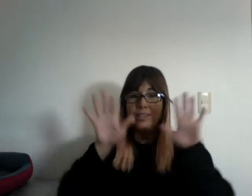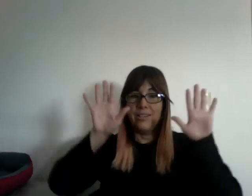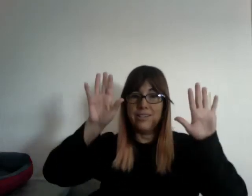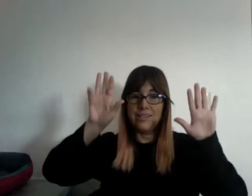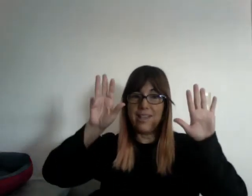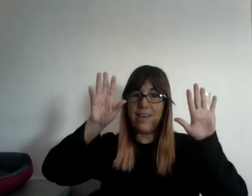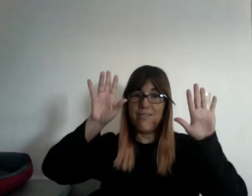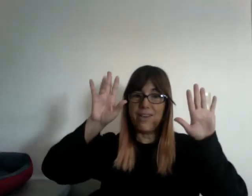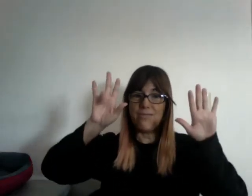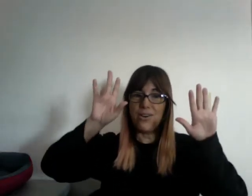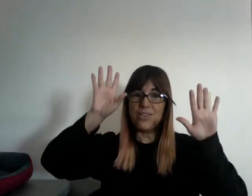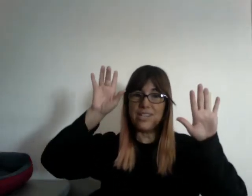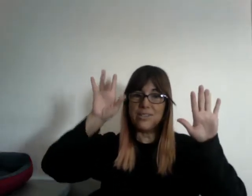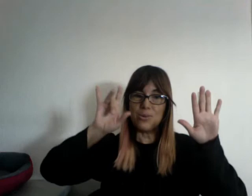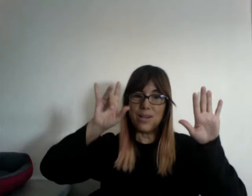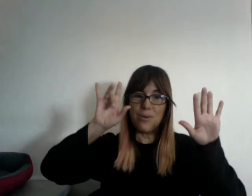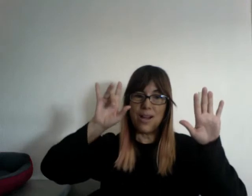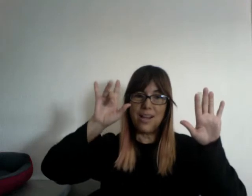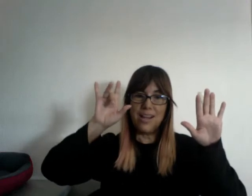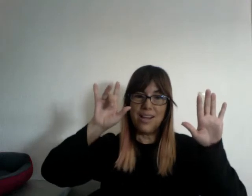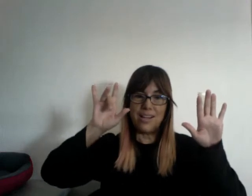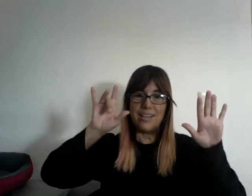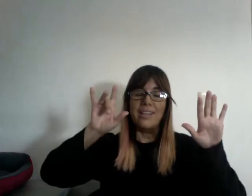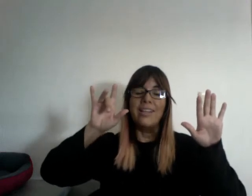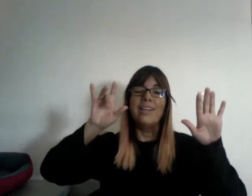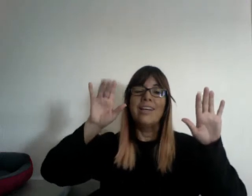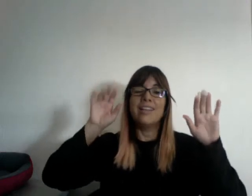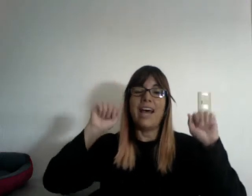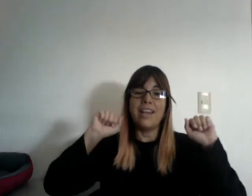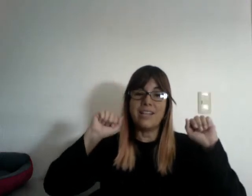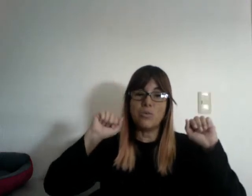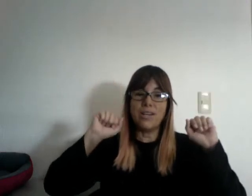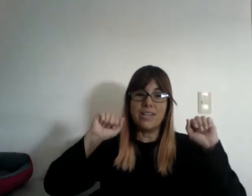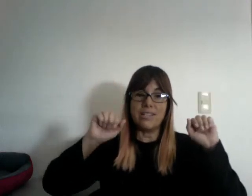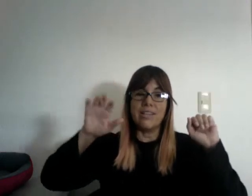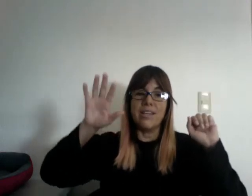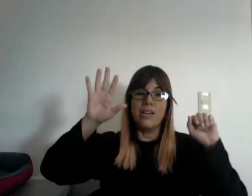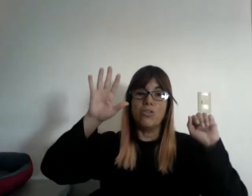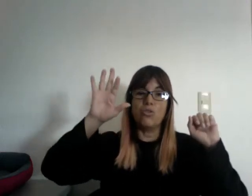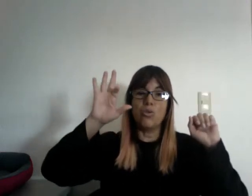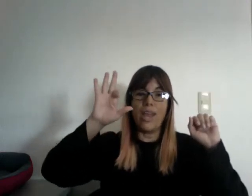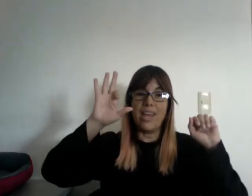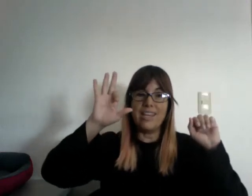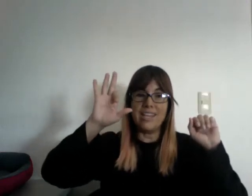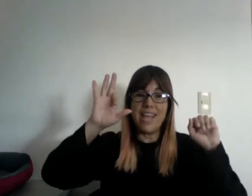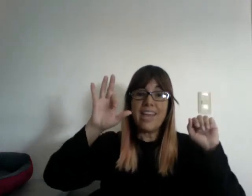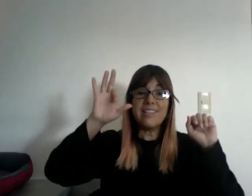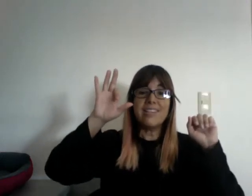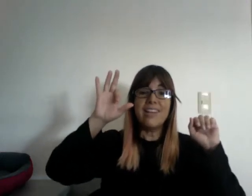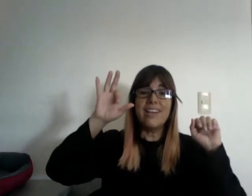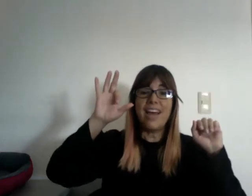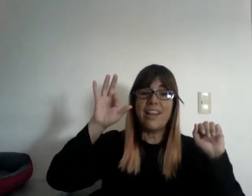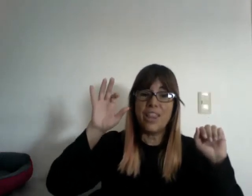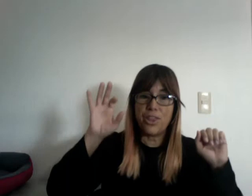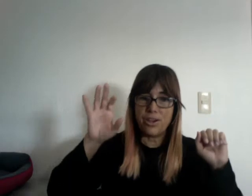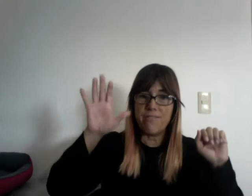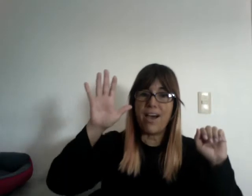seven, 14, 21. That next one is 28 and 35,